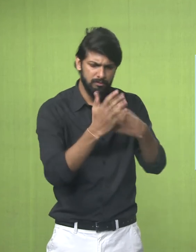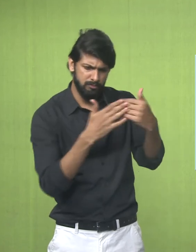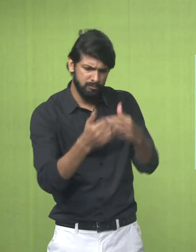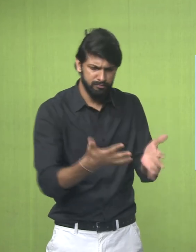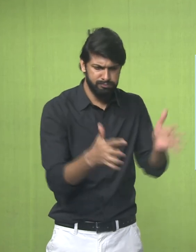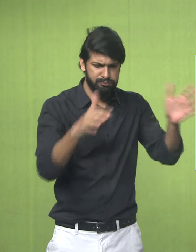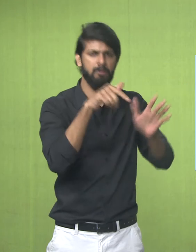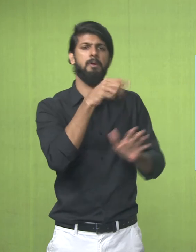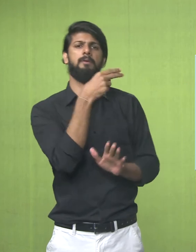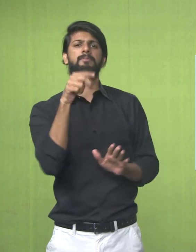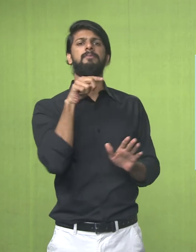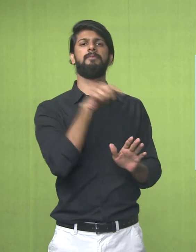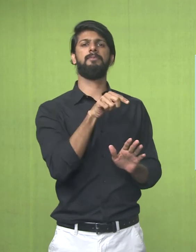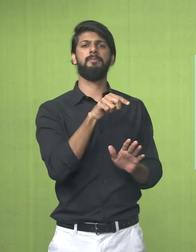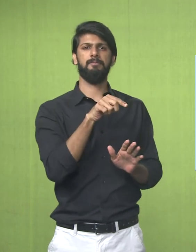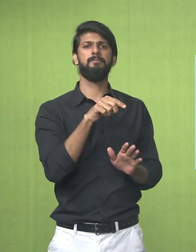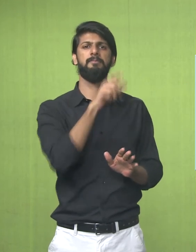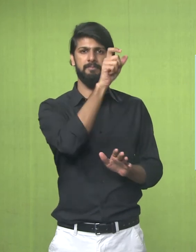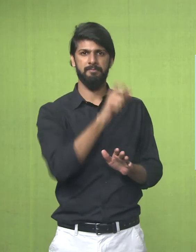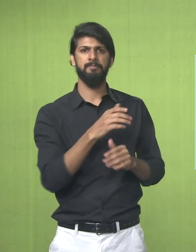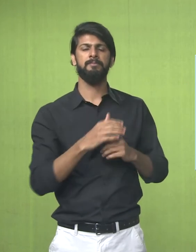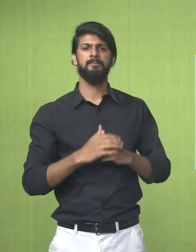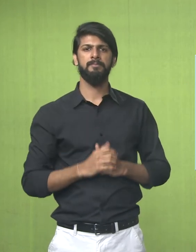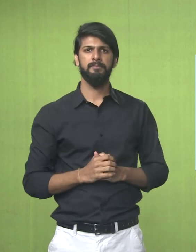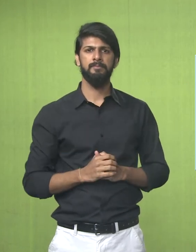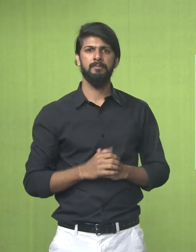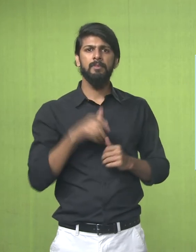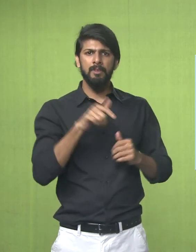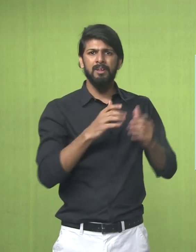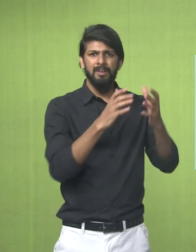Indus Valley Civilisation Their style Their traditional style